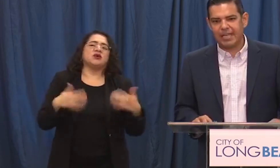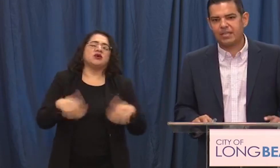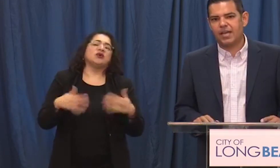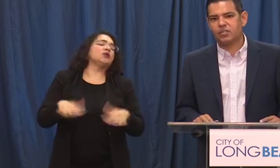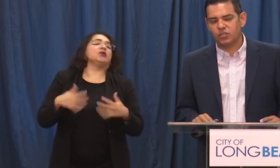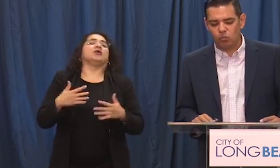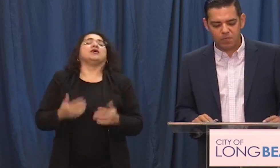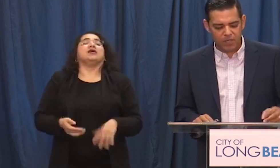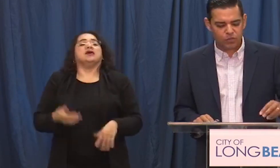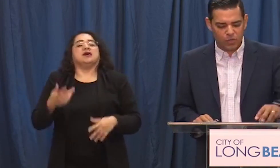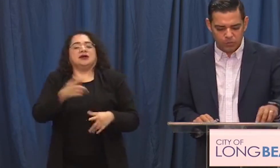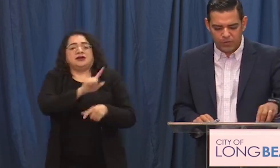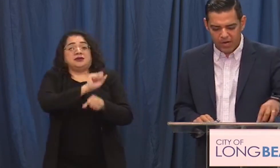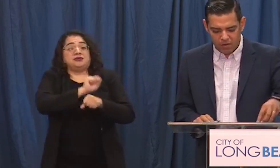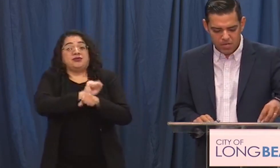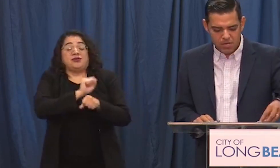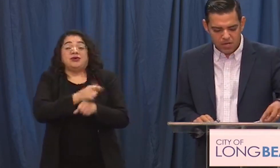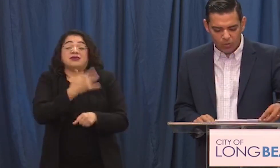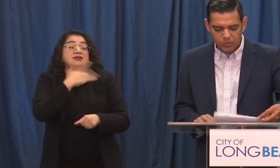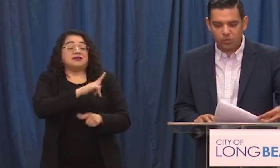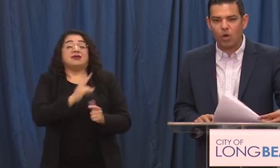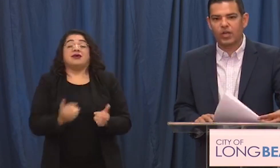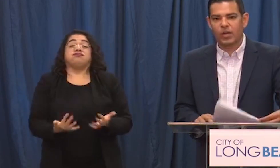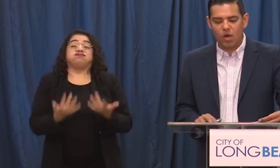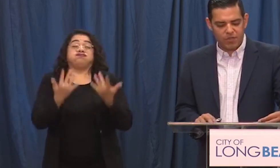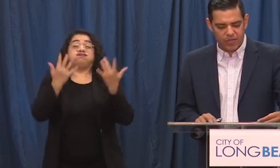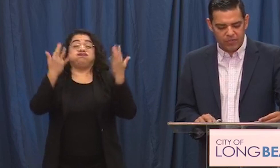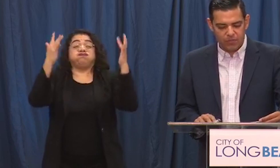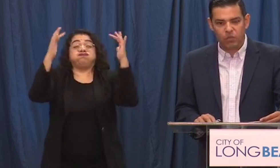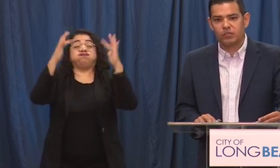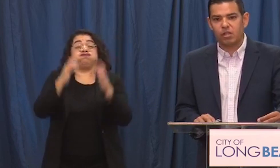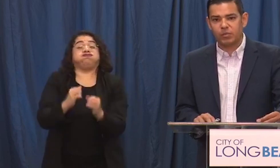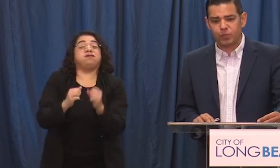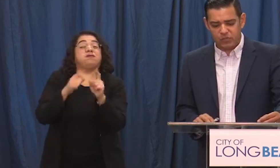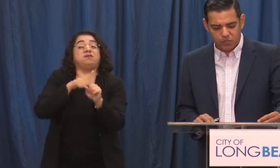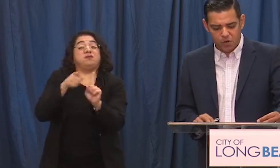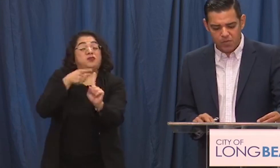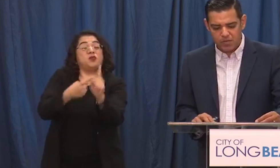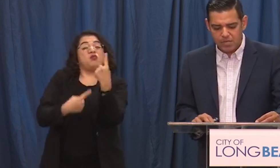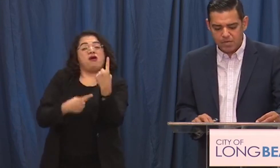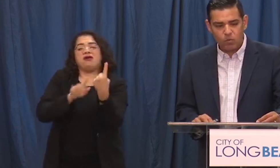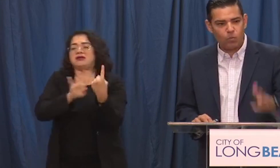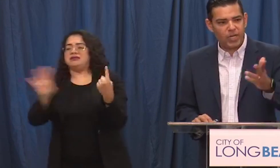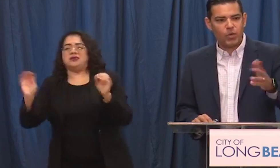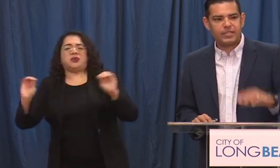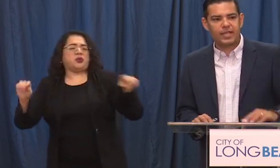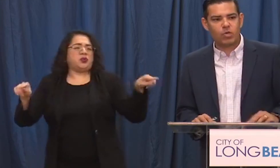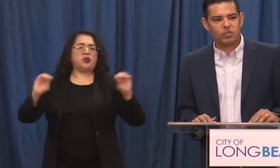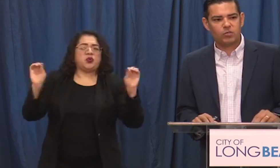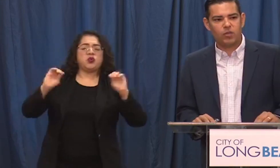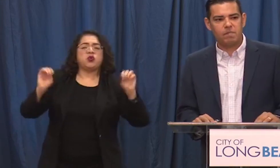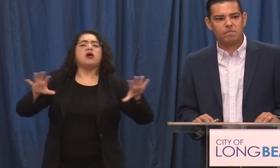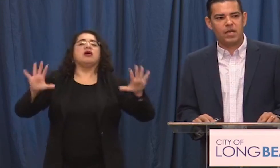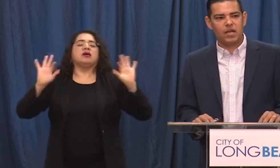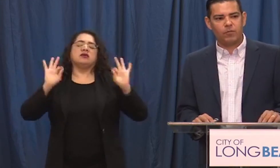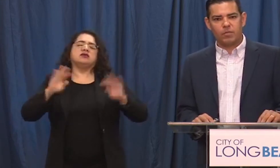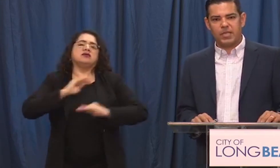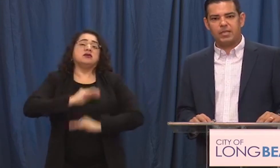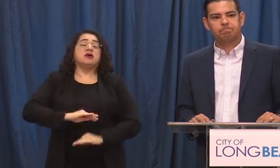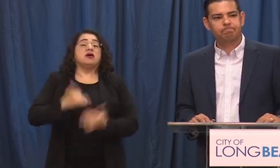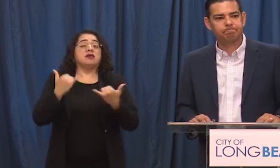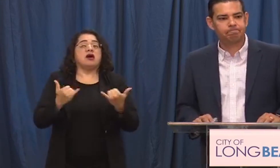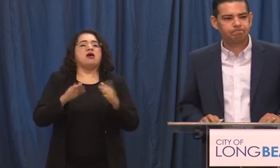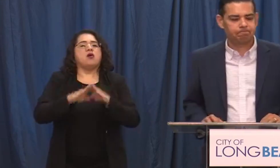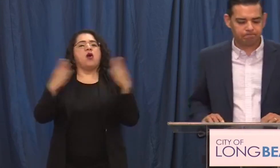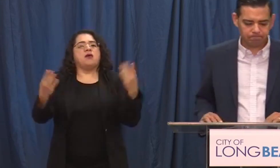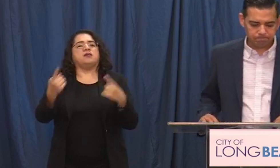to contain that to just one major structure fire uh was heroic and i want to thank them as well as the long beach police department well we're going to go ahead and take questions from uh from the